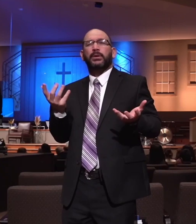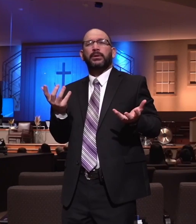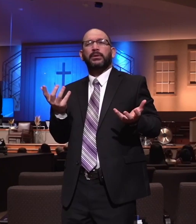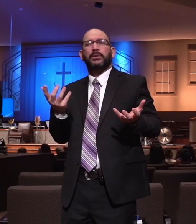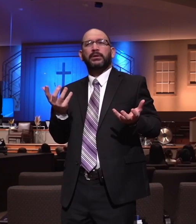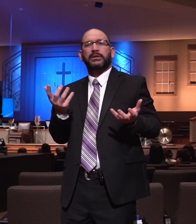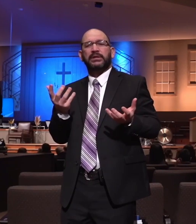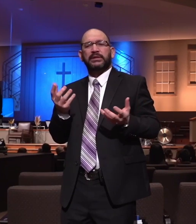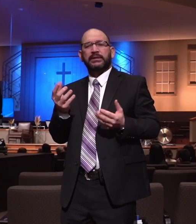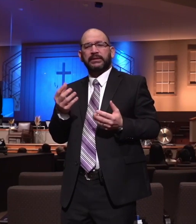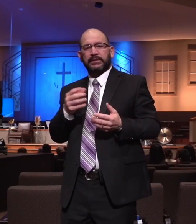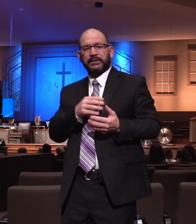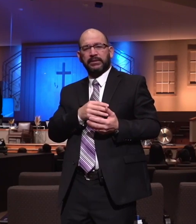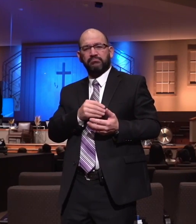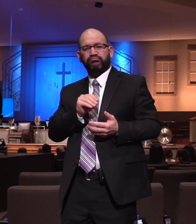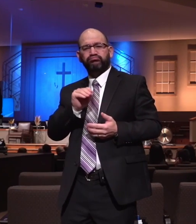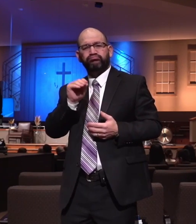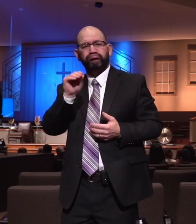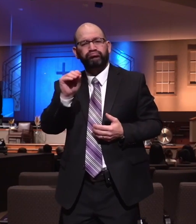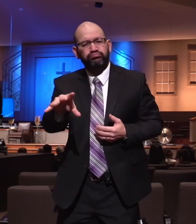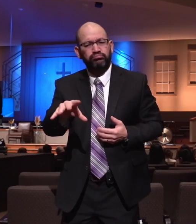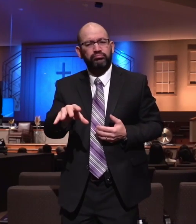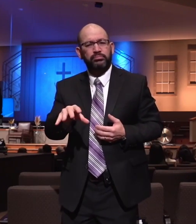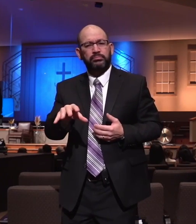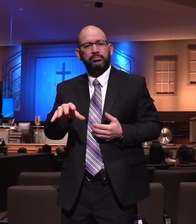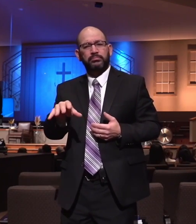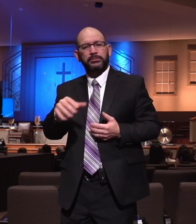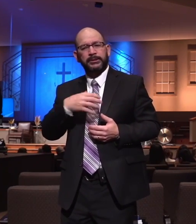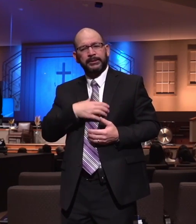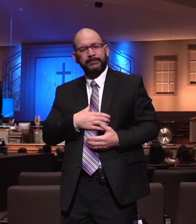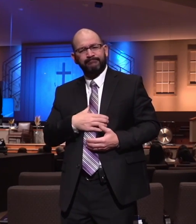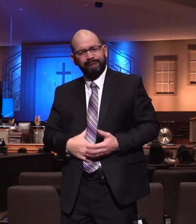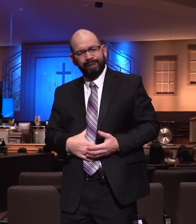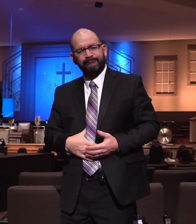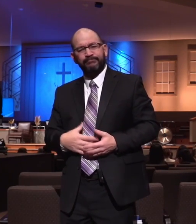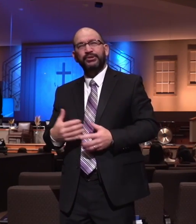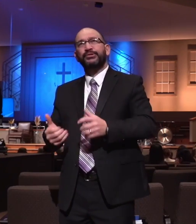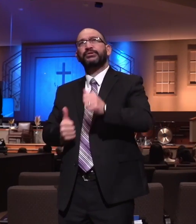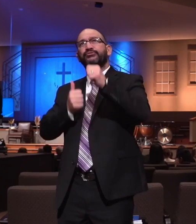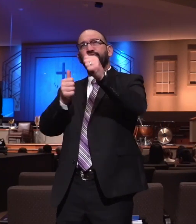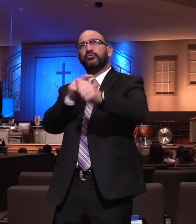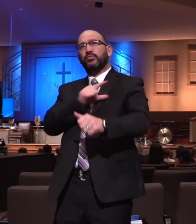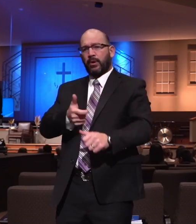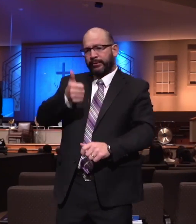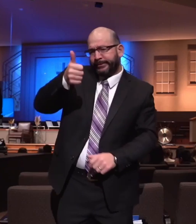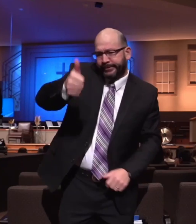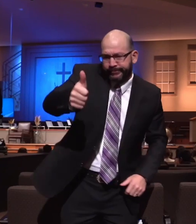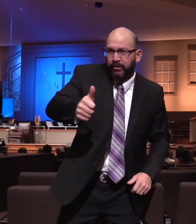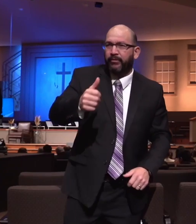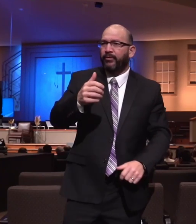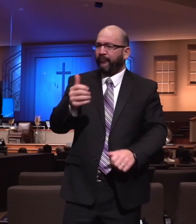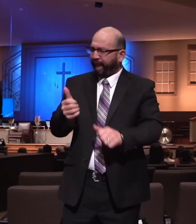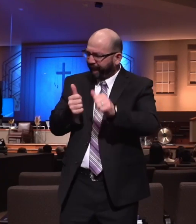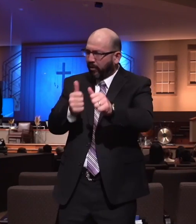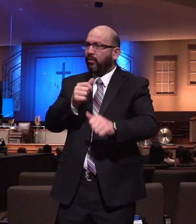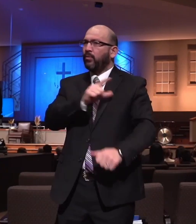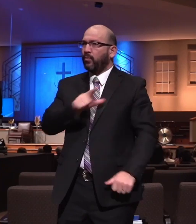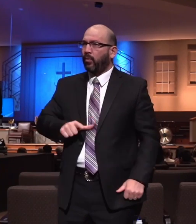is the conforming of the heart for the Lord. And this, this word walking tells us that it wasn't